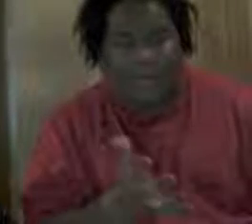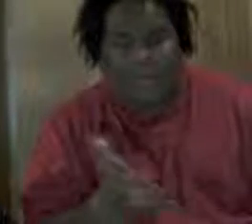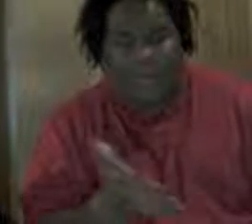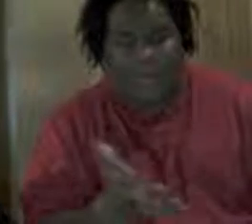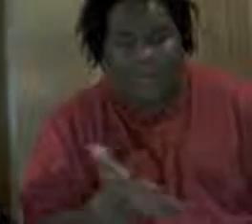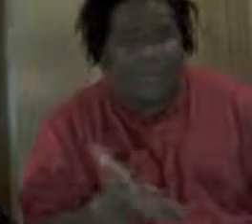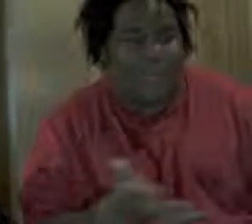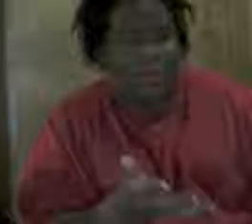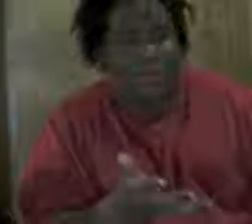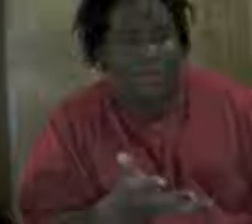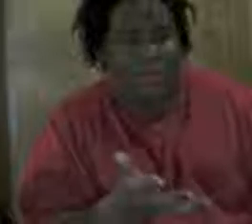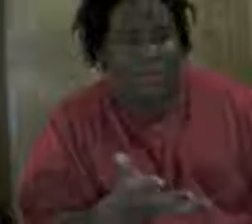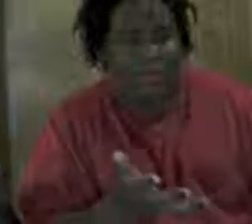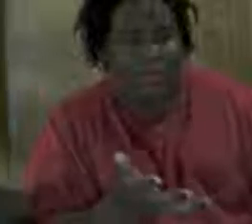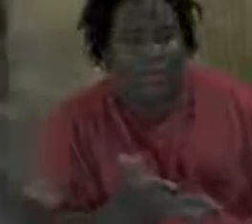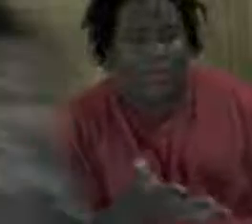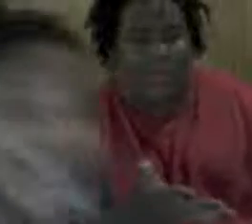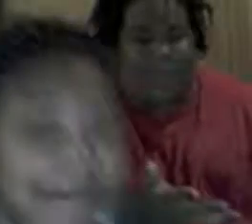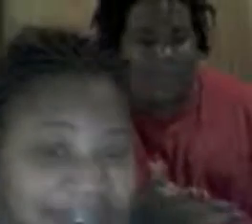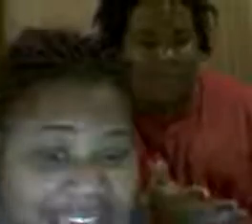that's great for like two or three times, but after a times,